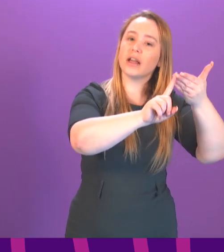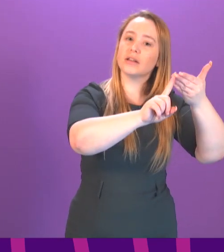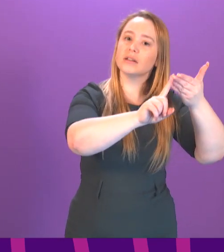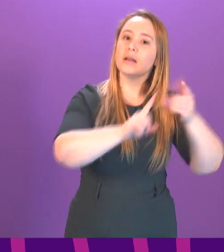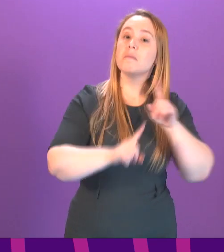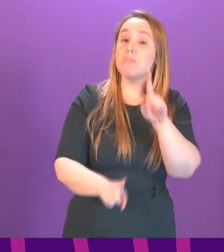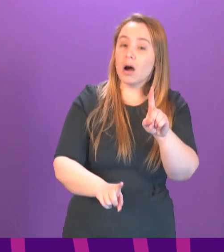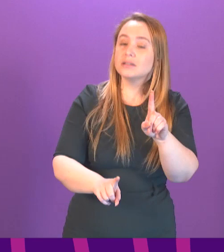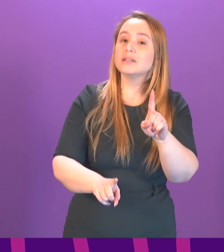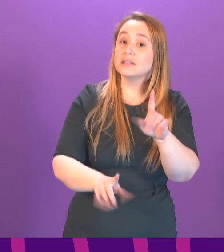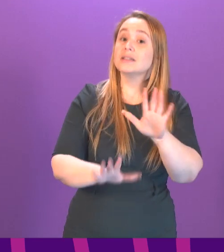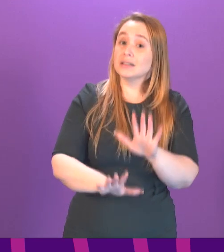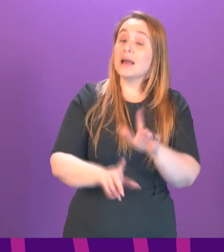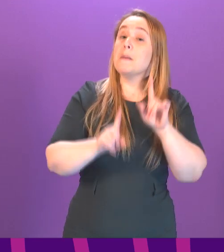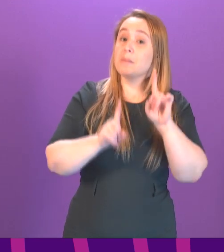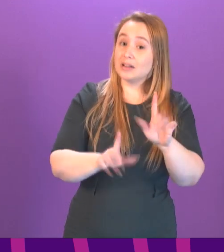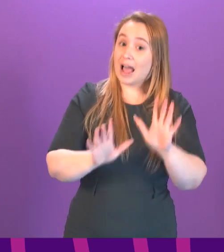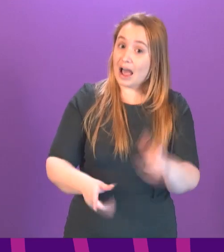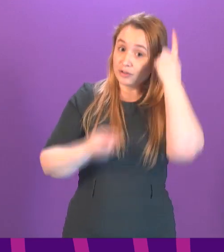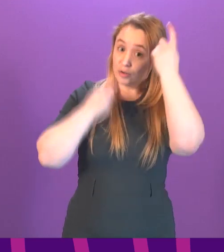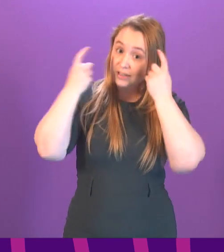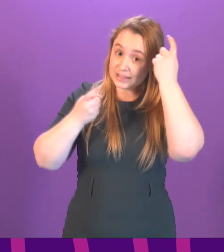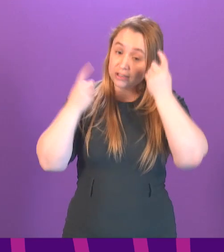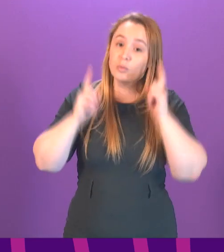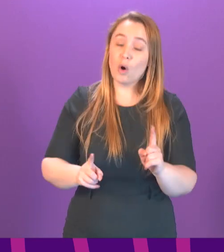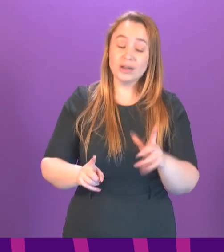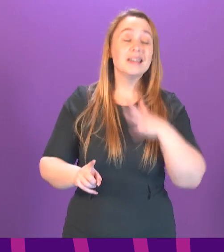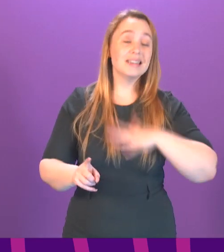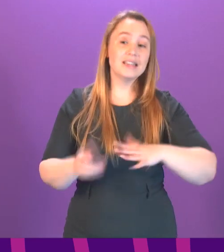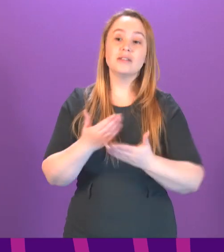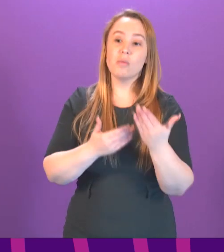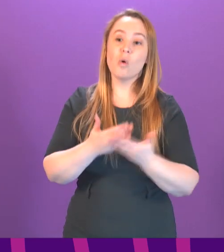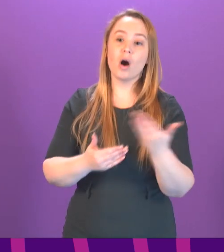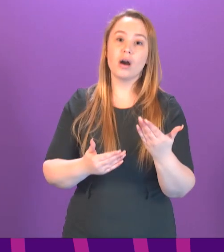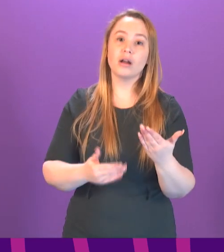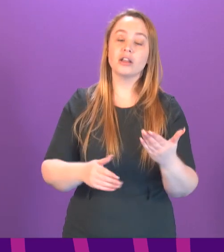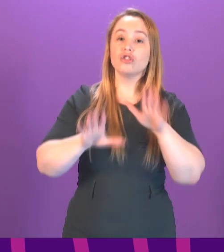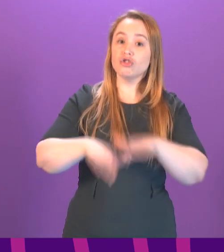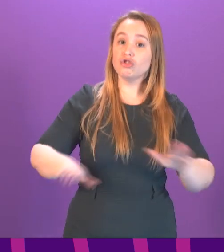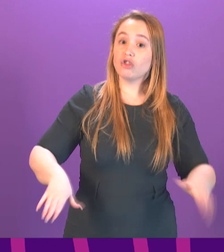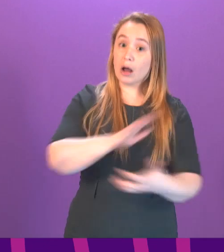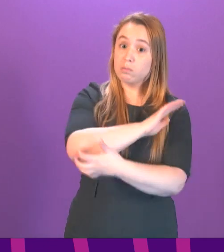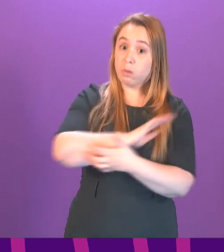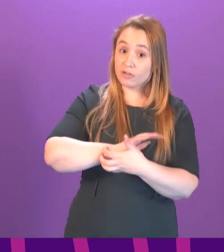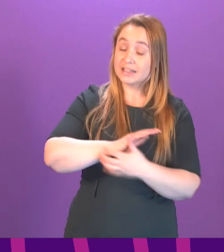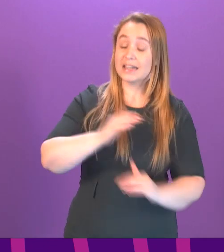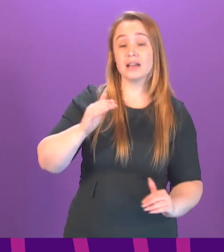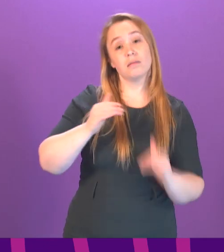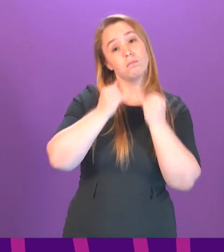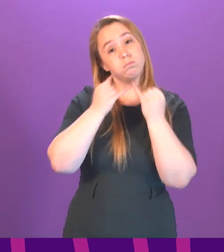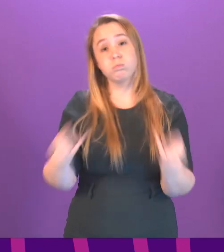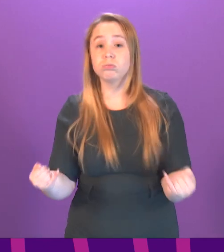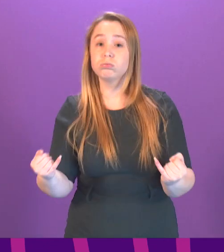a big but that I think we all have to consider, we need to do more. We know that poverty, child poverty in particular, is too high.